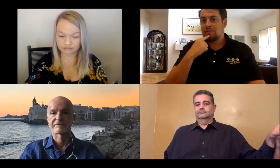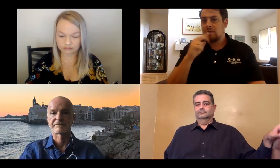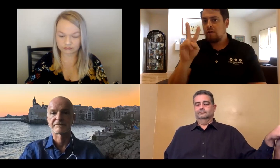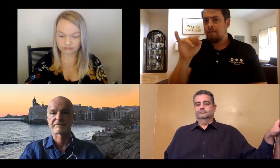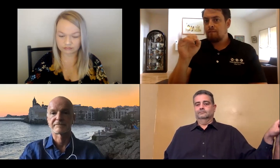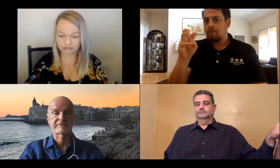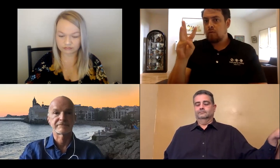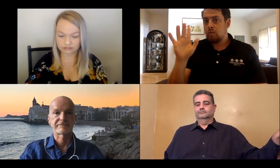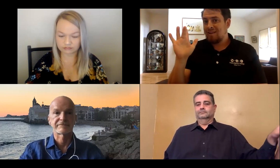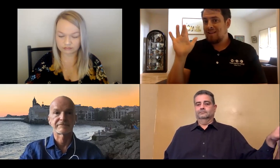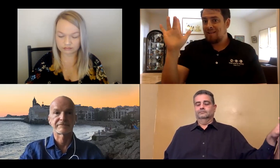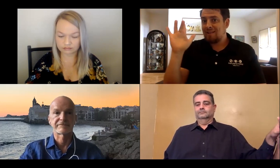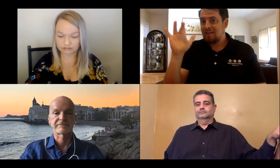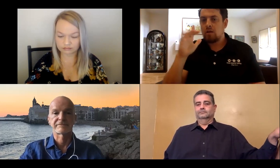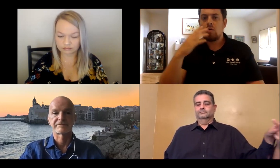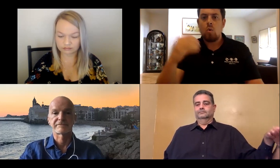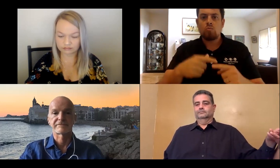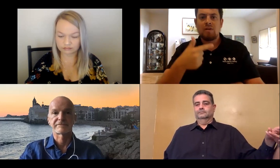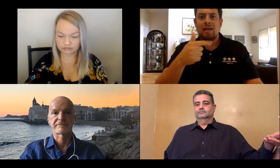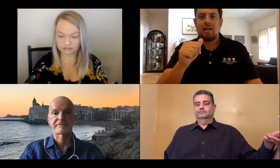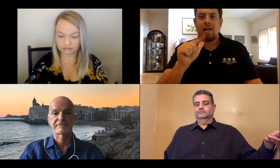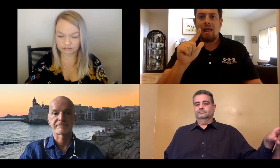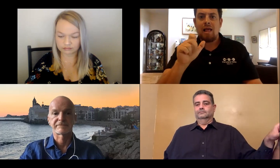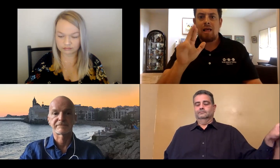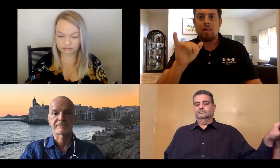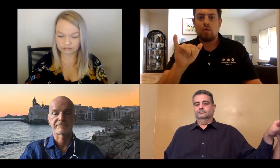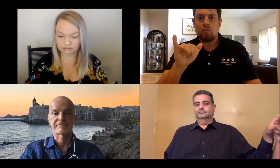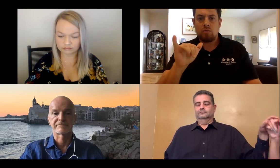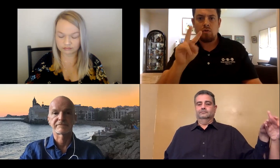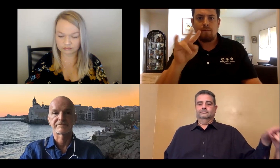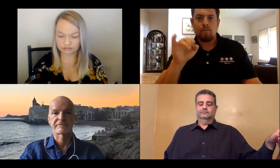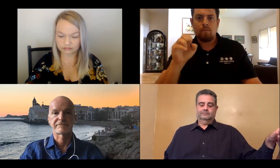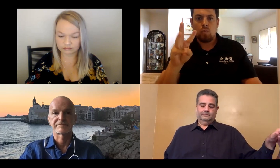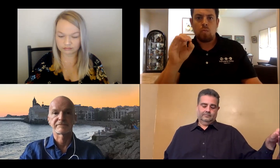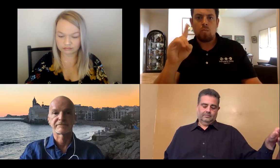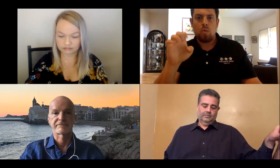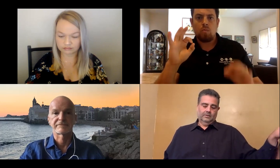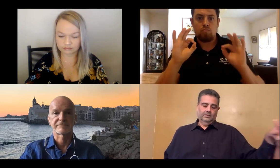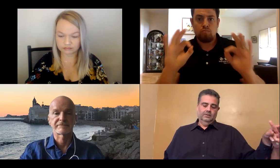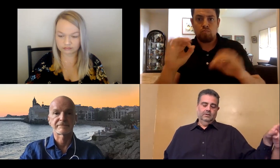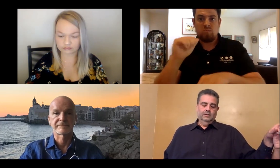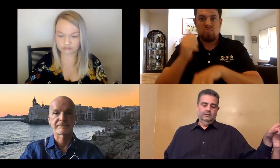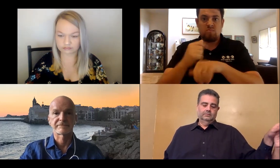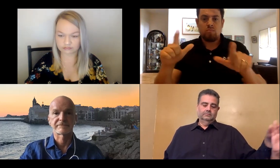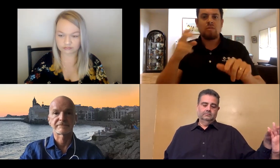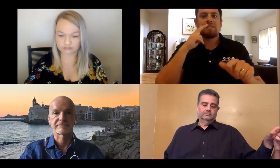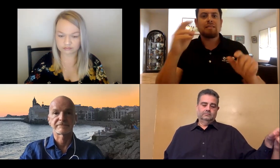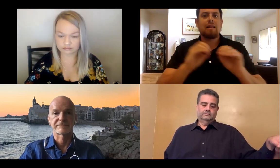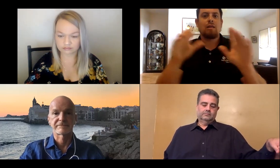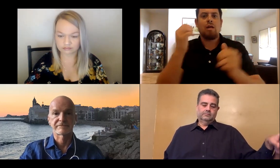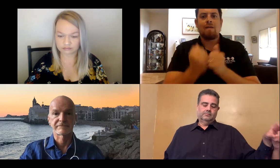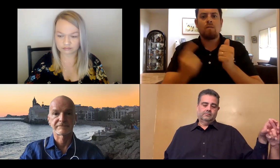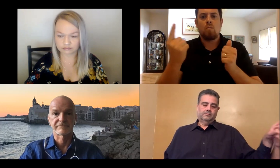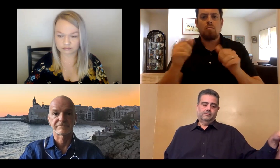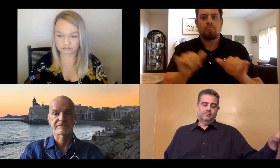the best experience. If you go to the upper right corner where it says view there will be a drop down that will